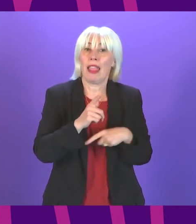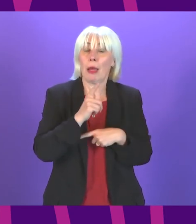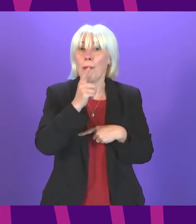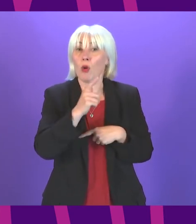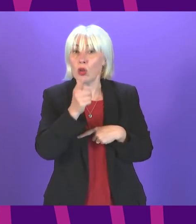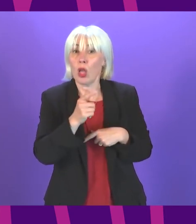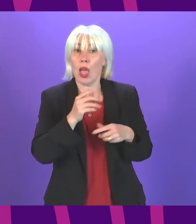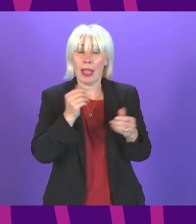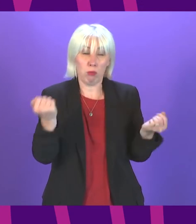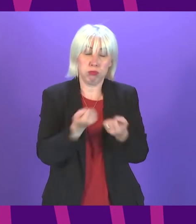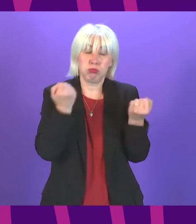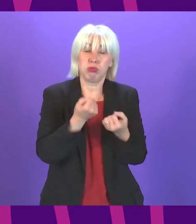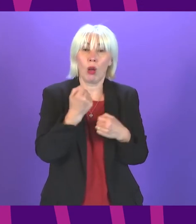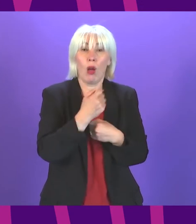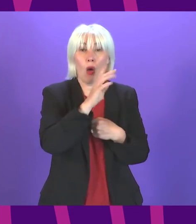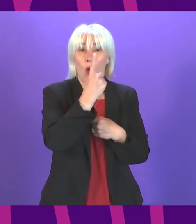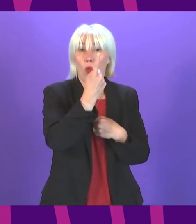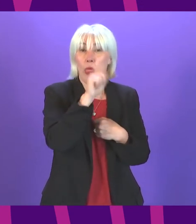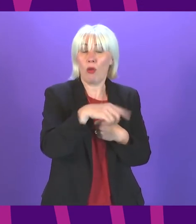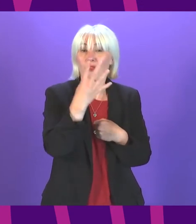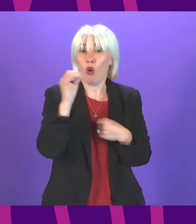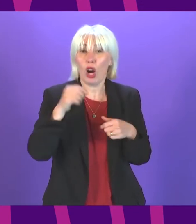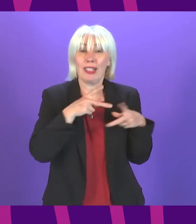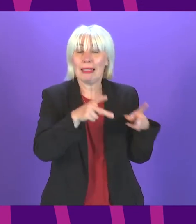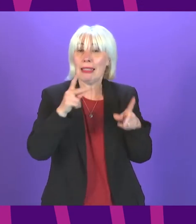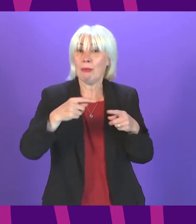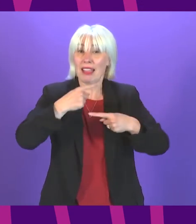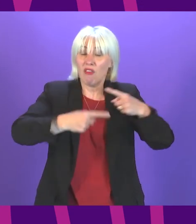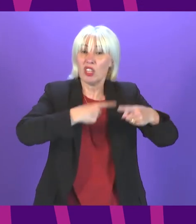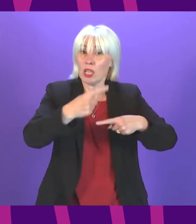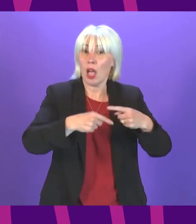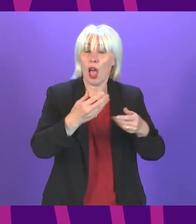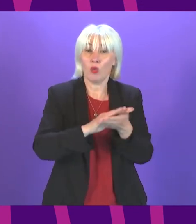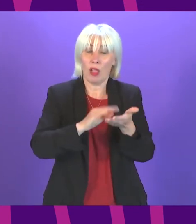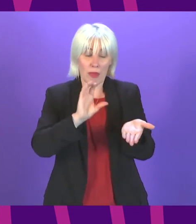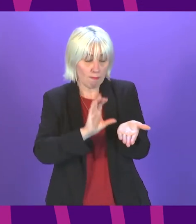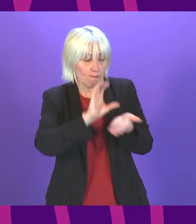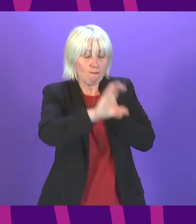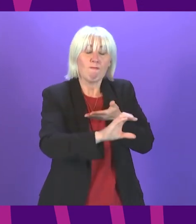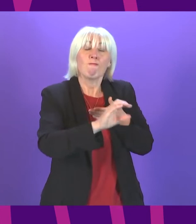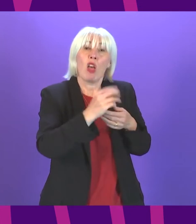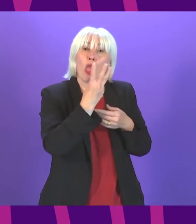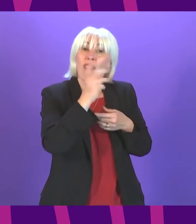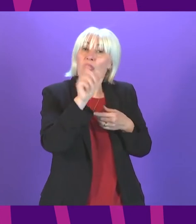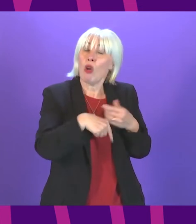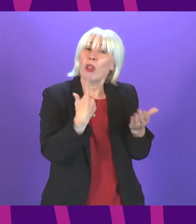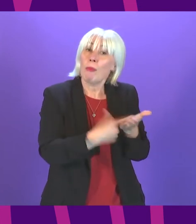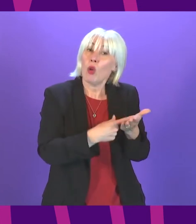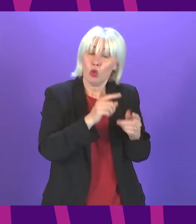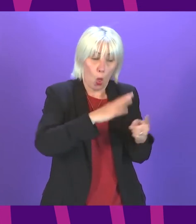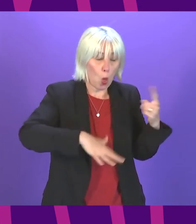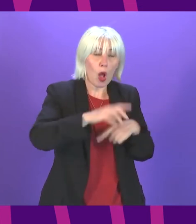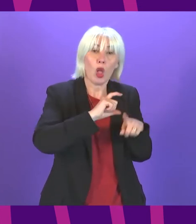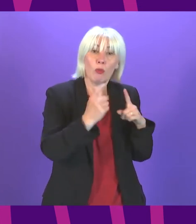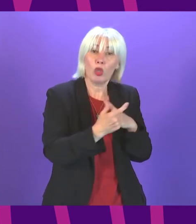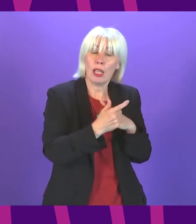1,400 homes each year the scheme will also be investing £3,000 into the local community every year the work was completed